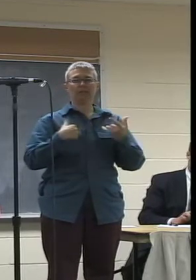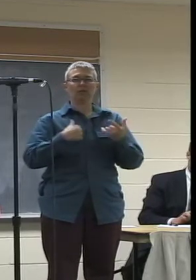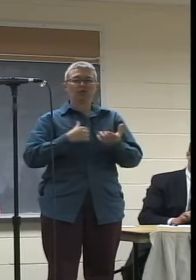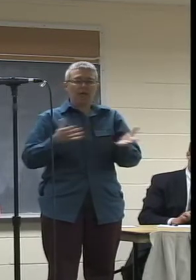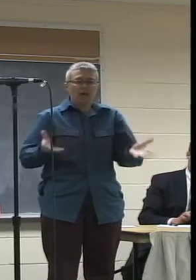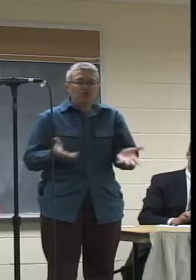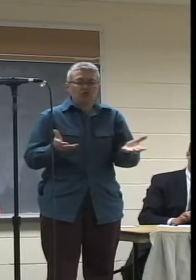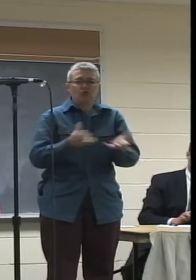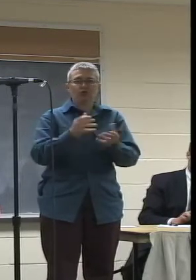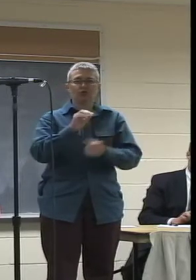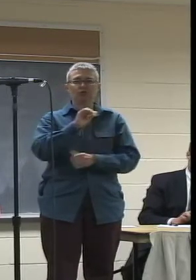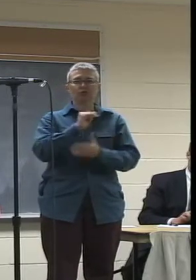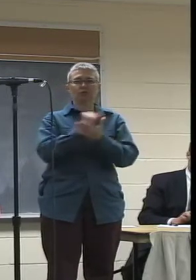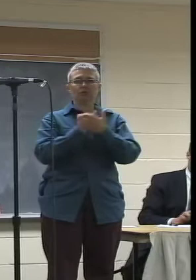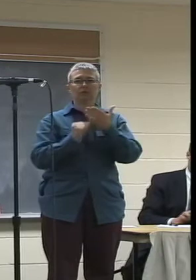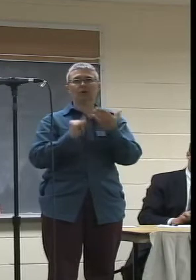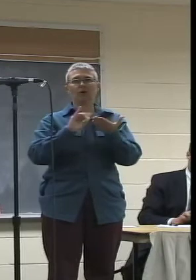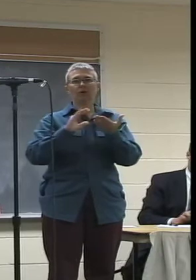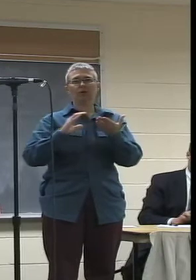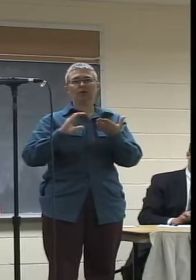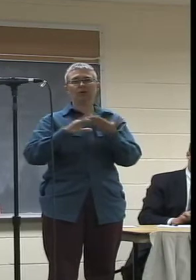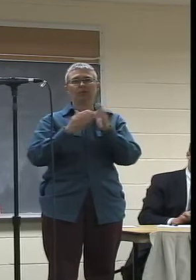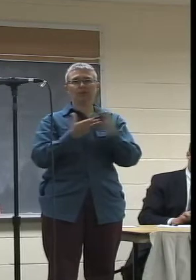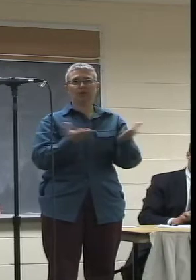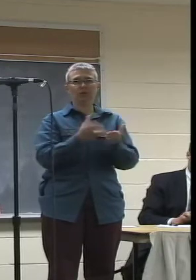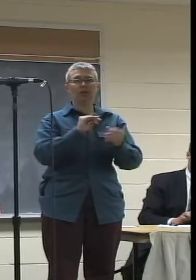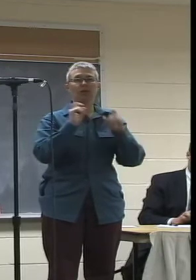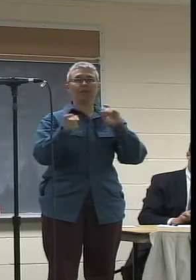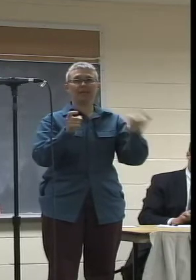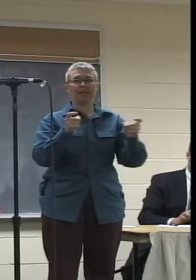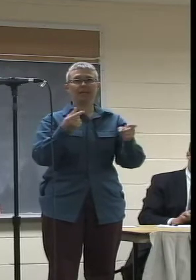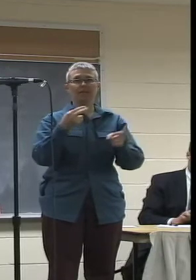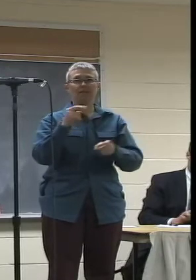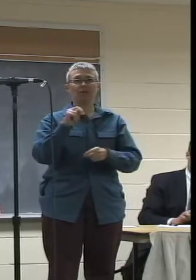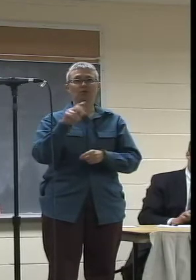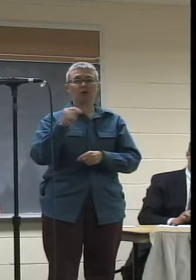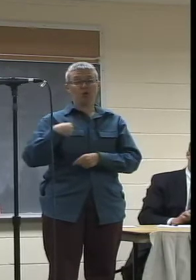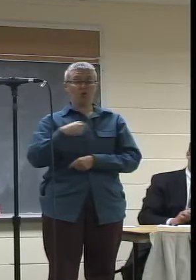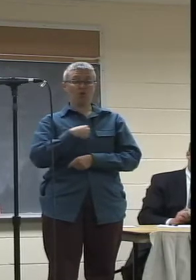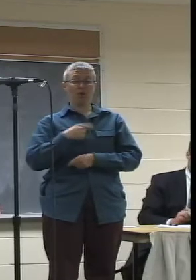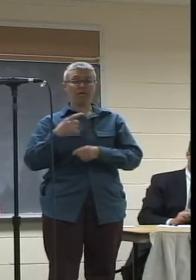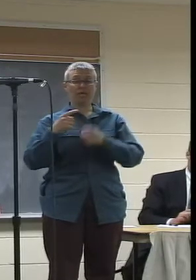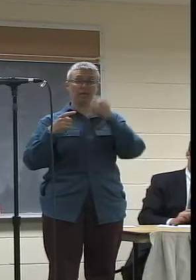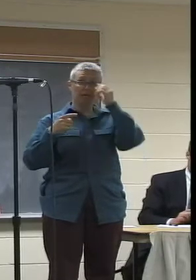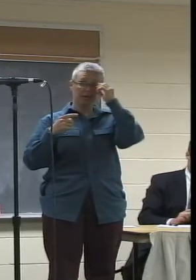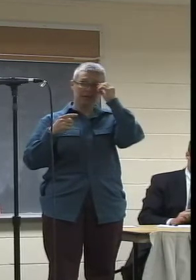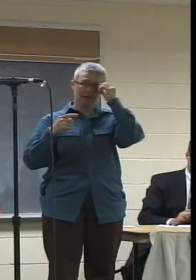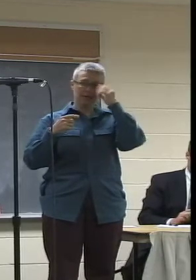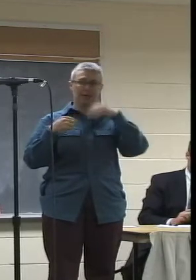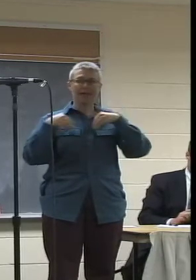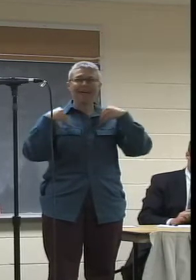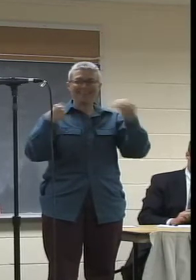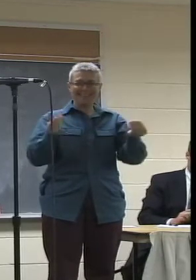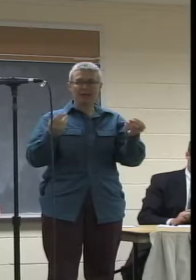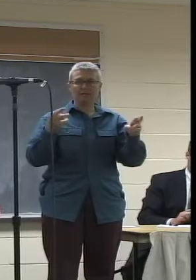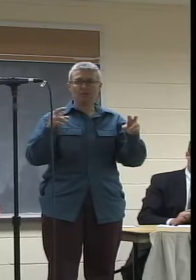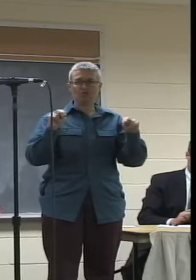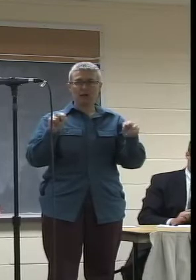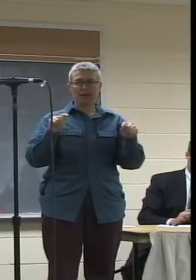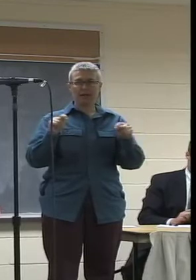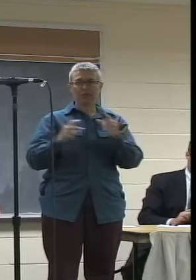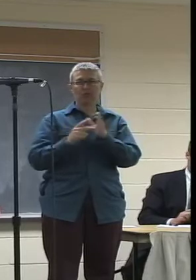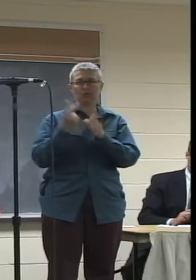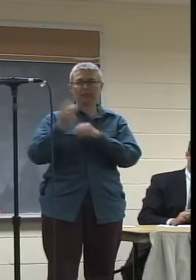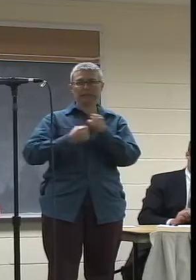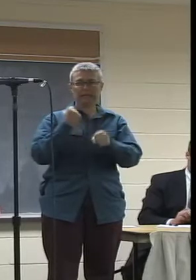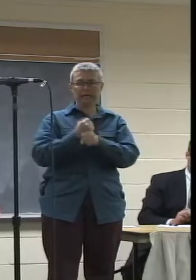community here in Northampton by giving out grants twice a year. And we raise the money through events like Four Sundays in February and Trans Performance.